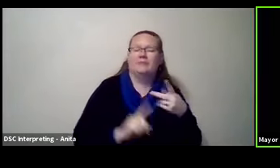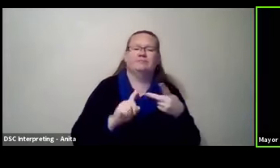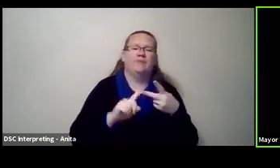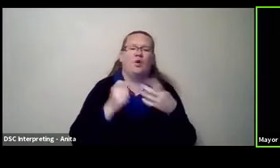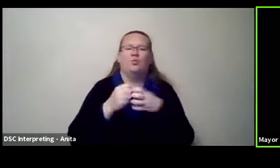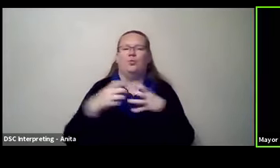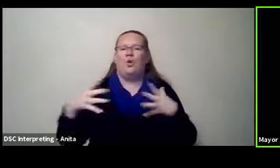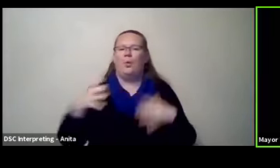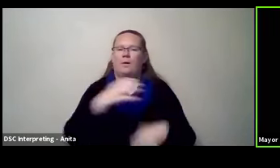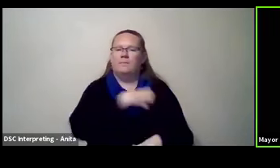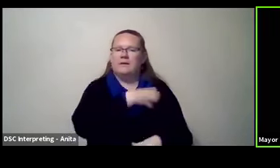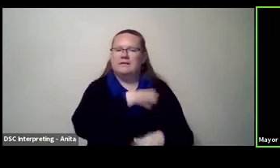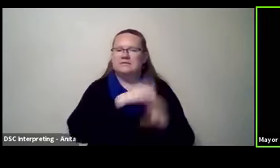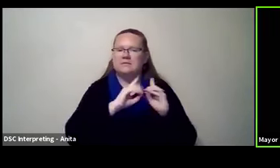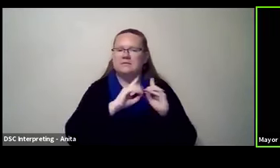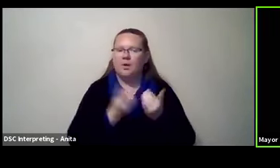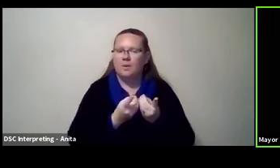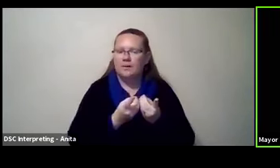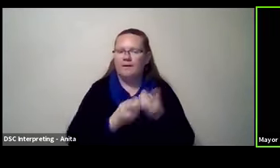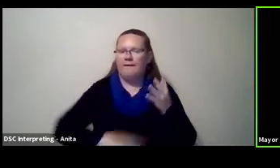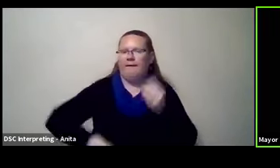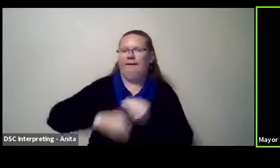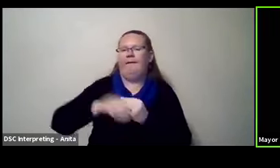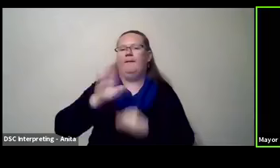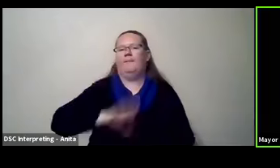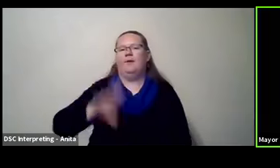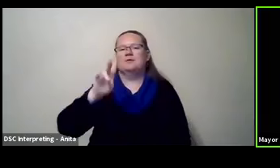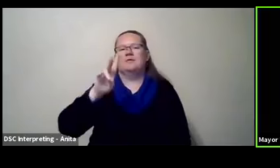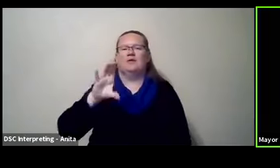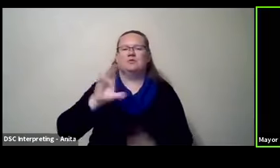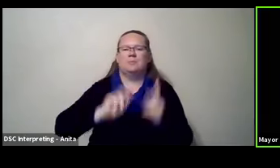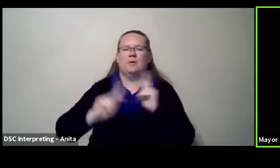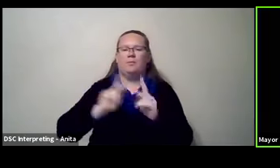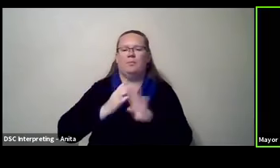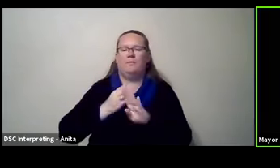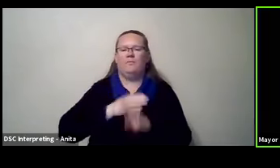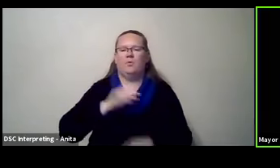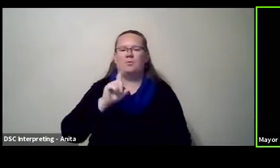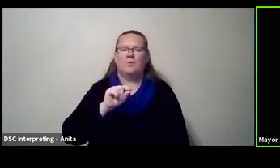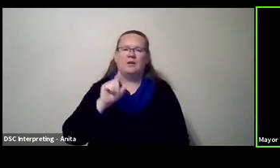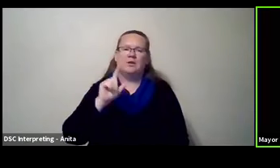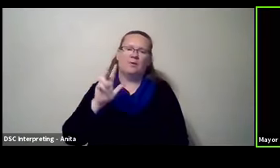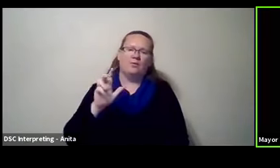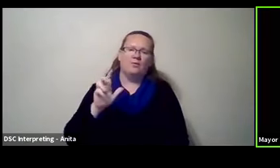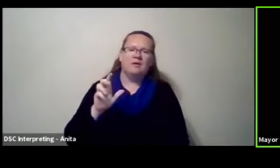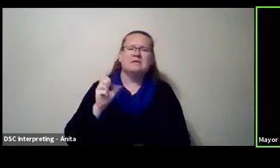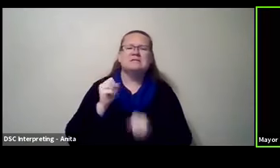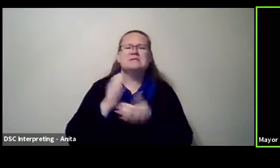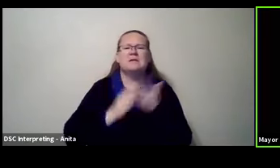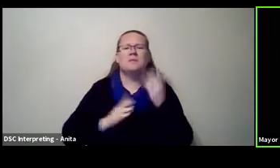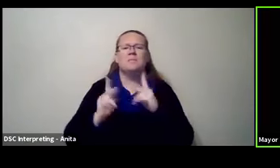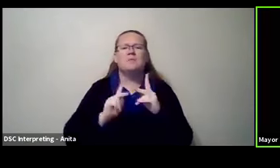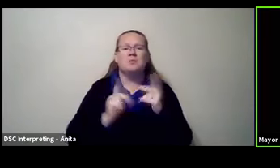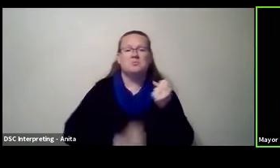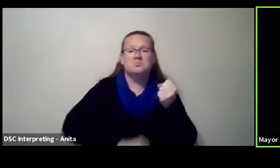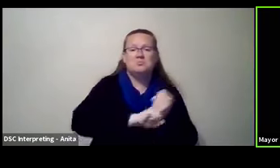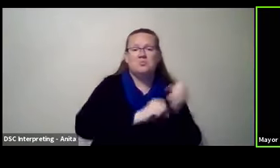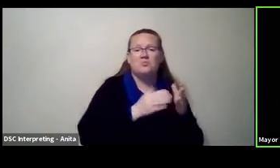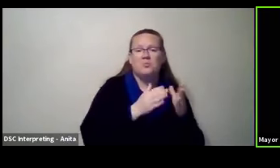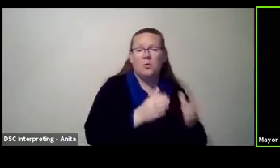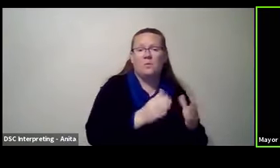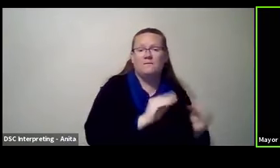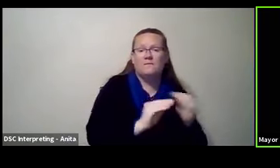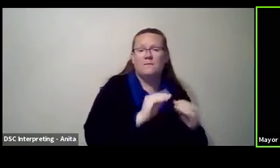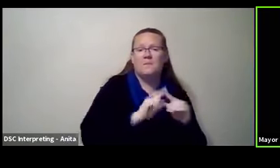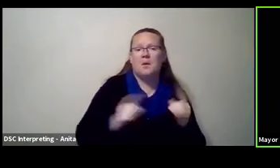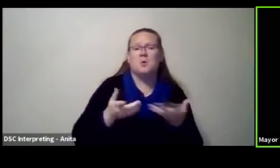have a force of about 700 officers by 2023. There were some people who didn't like that, actually. Uh, some people feel like we have too many police officers.